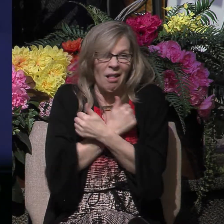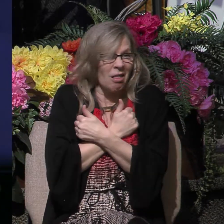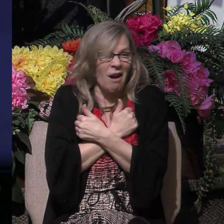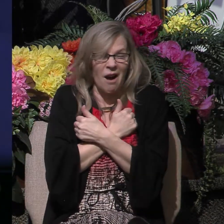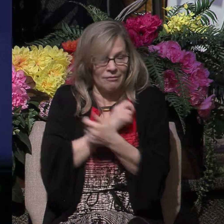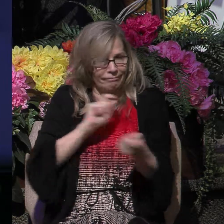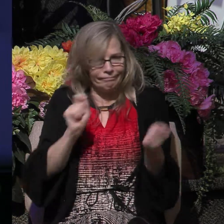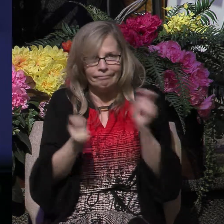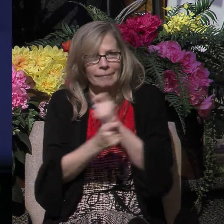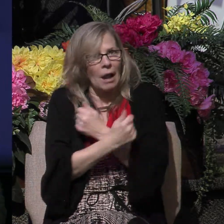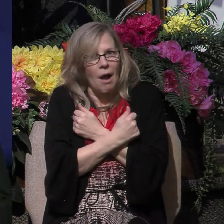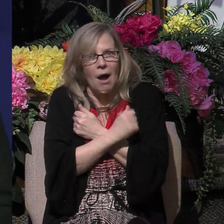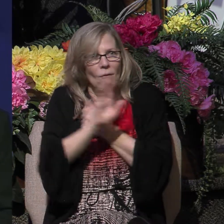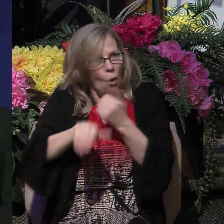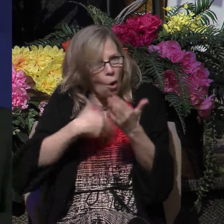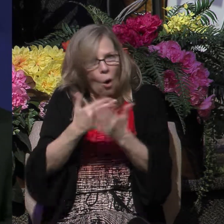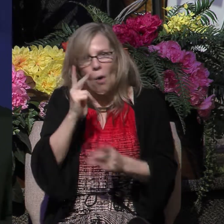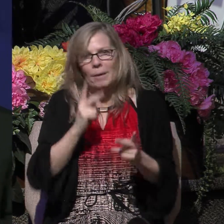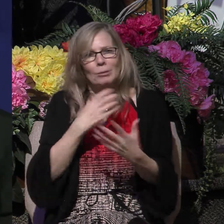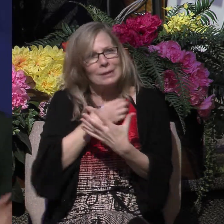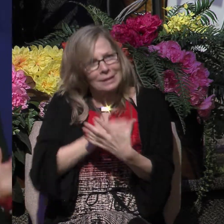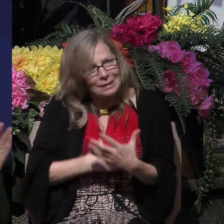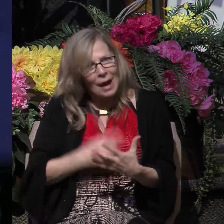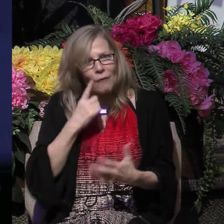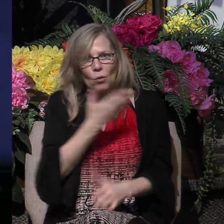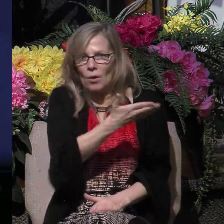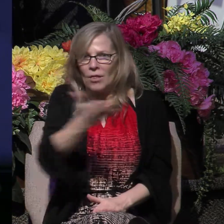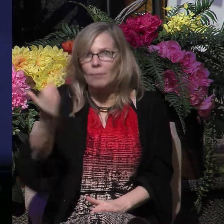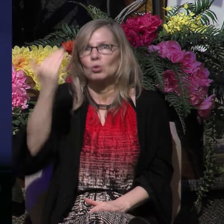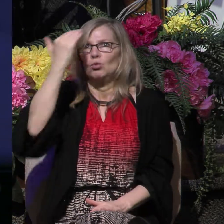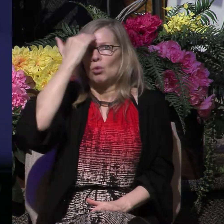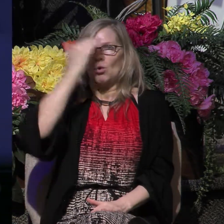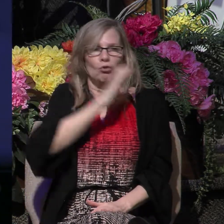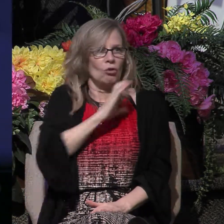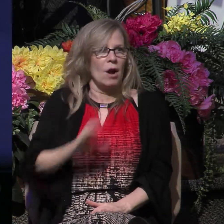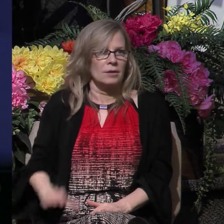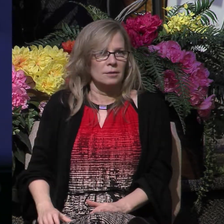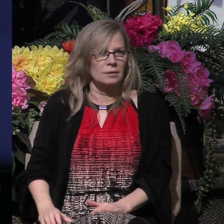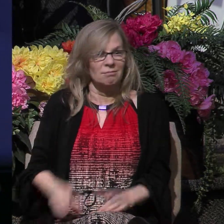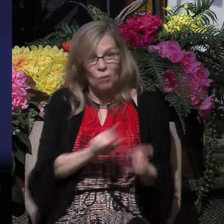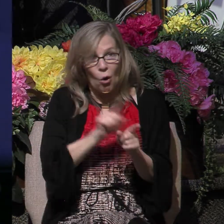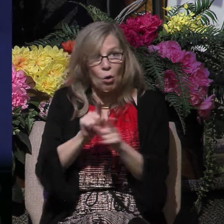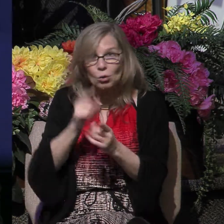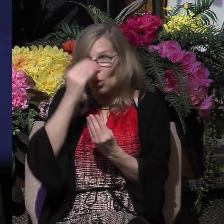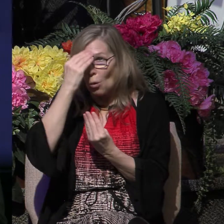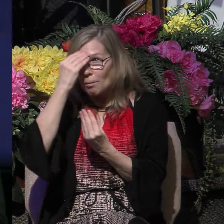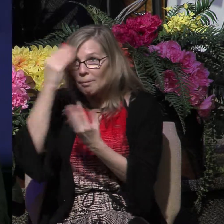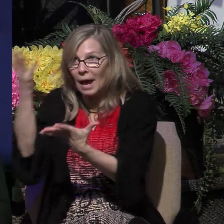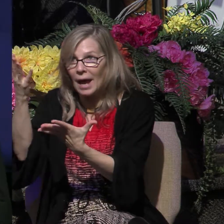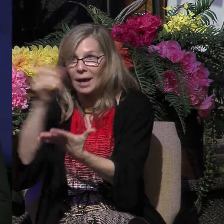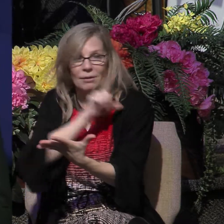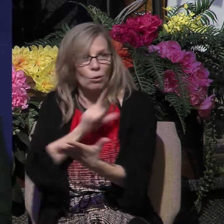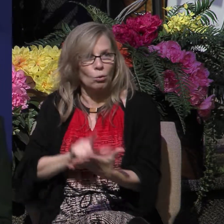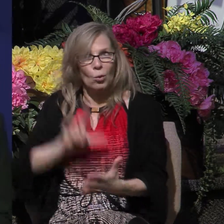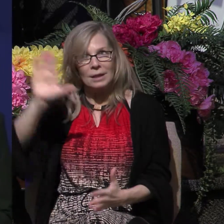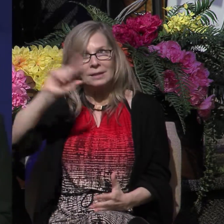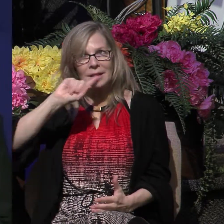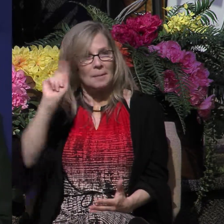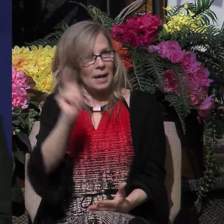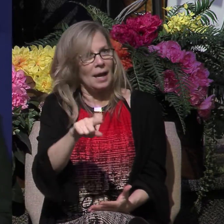and his desire for them to know Christ, as well as his obedience to his Lord's command that compelled Paul to